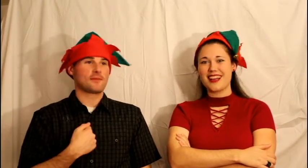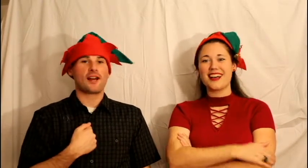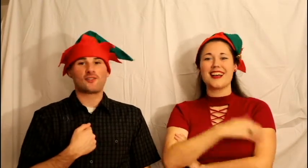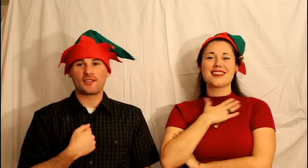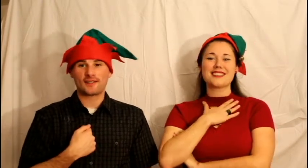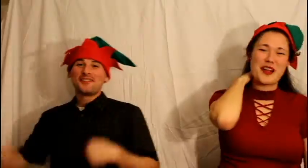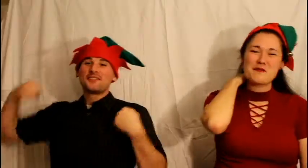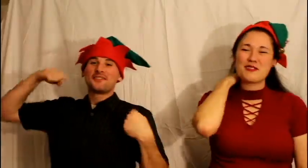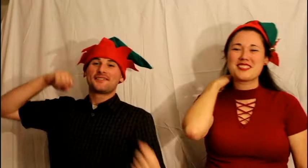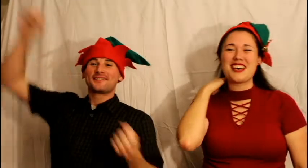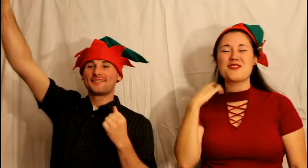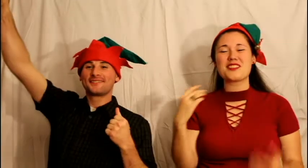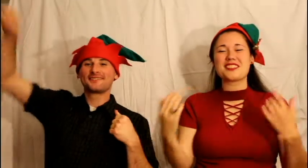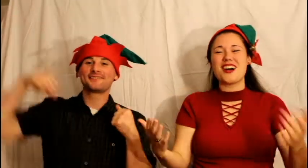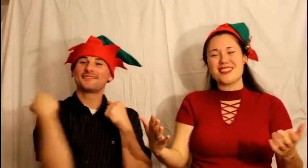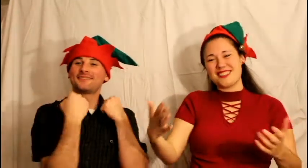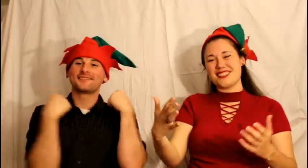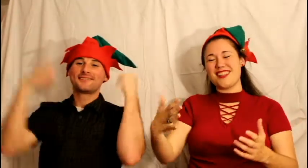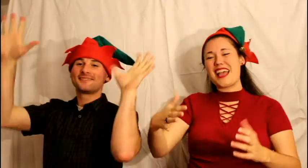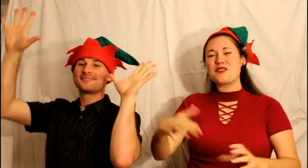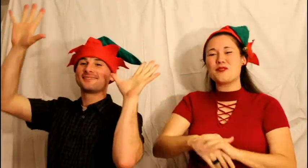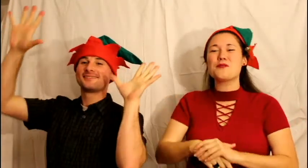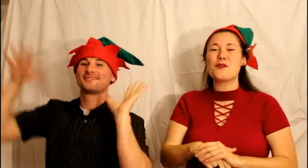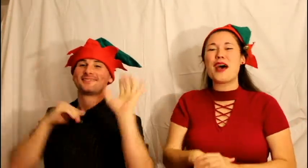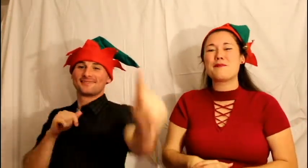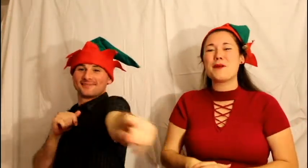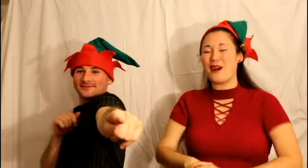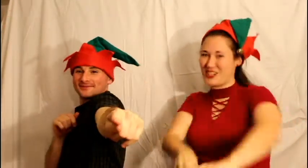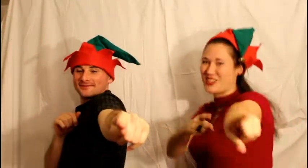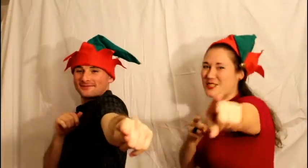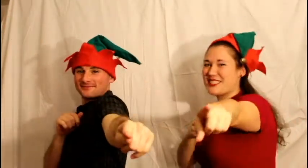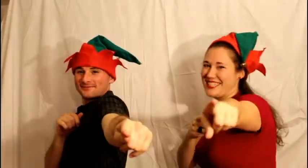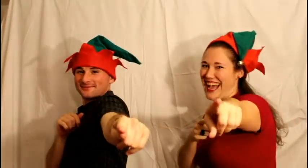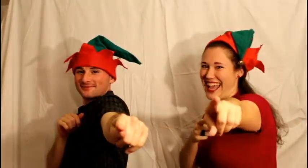obnoxious. Rainbow Sun with songs of delight. We will wrap up on Christmas night.